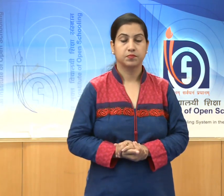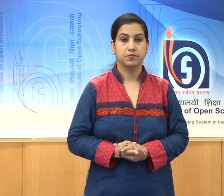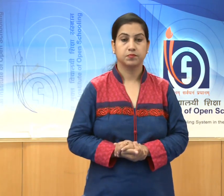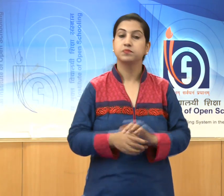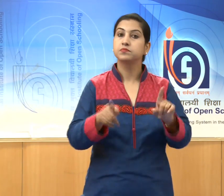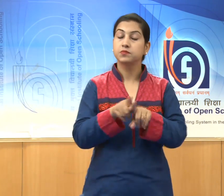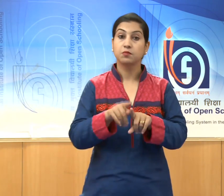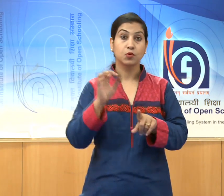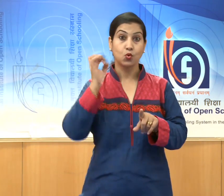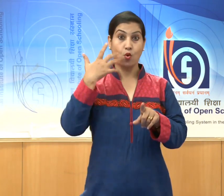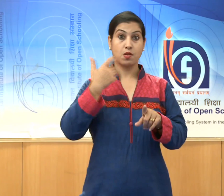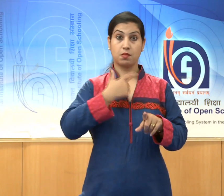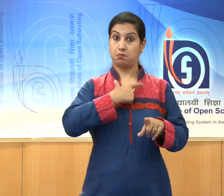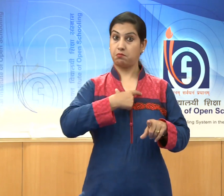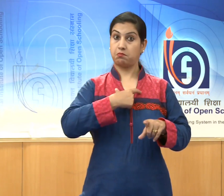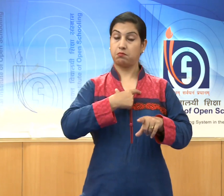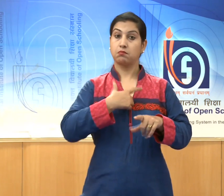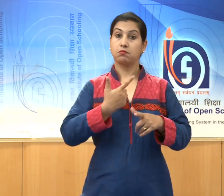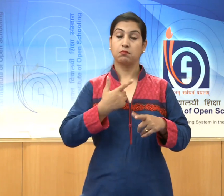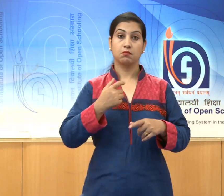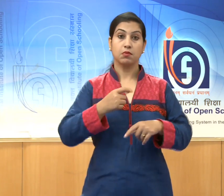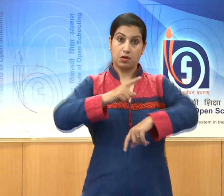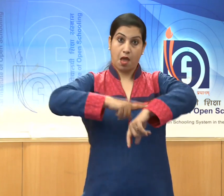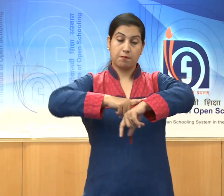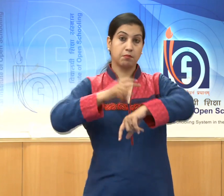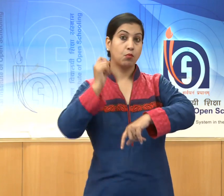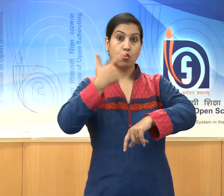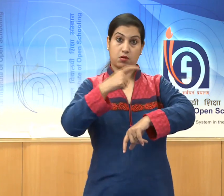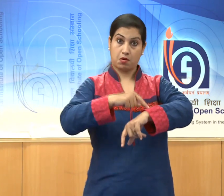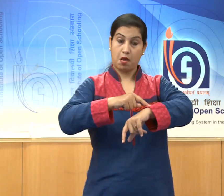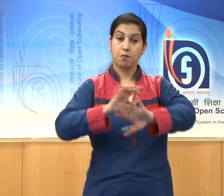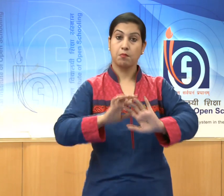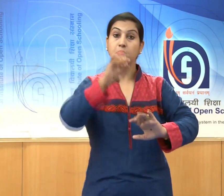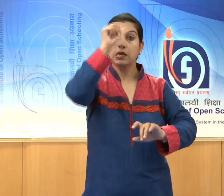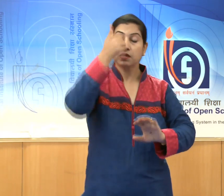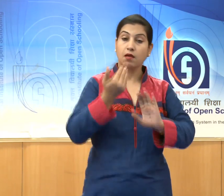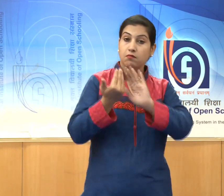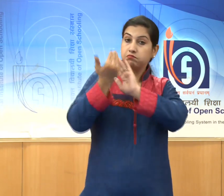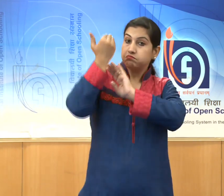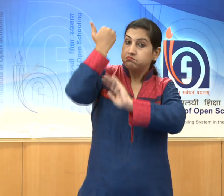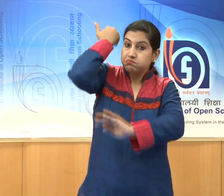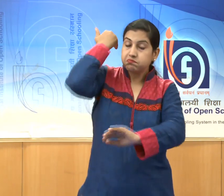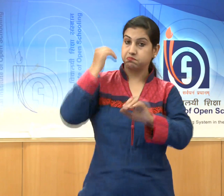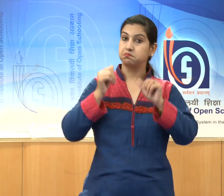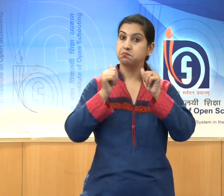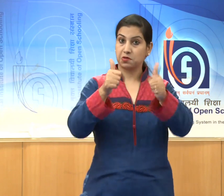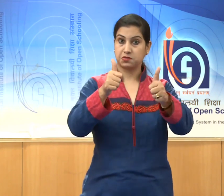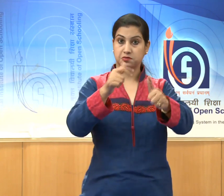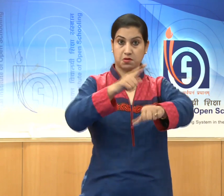golden period of Indian history in